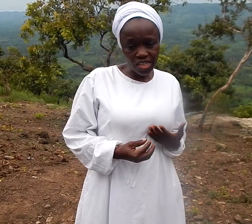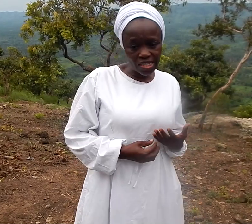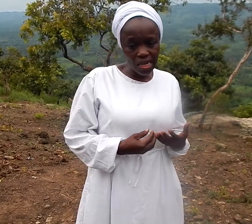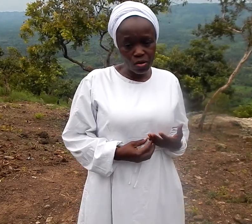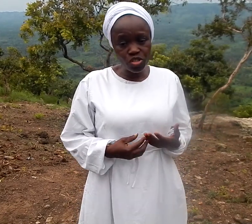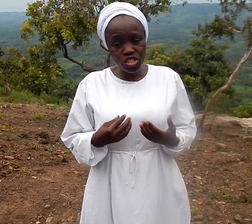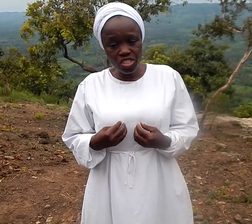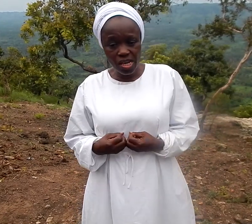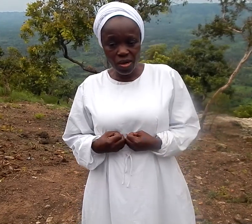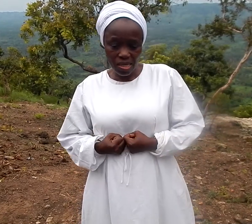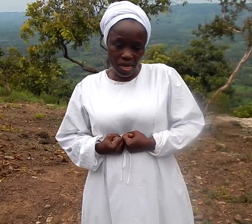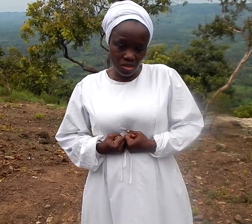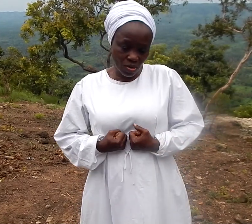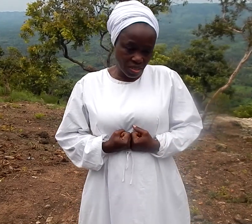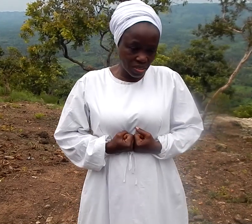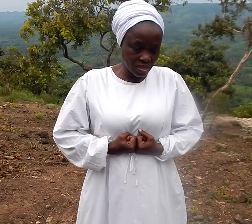their kids are living U.S.